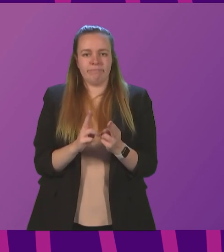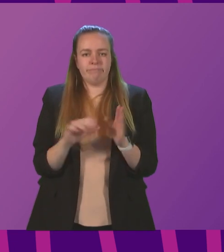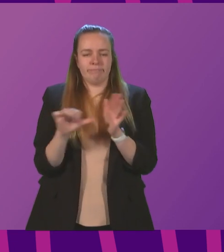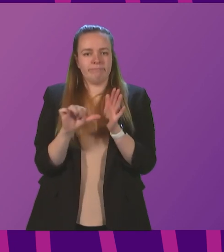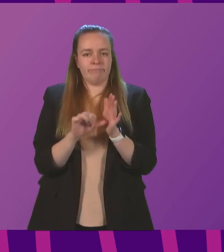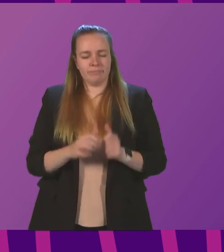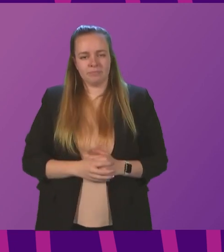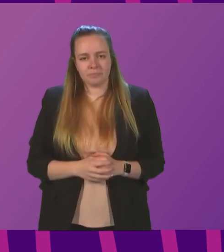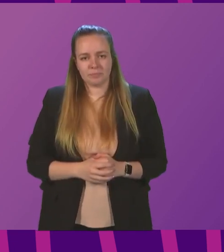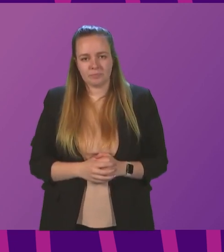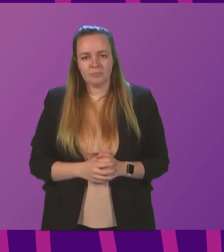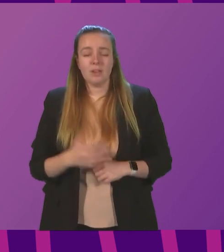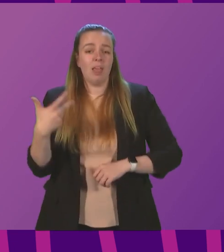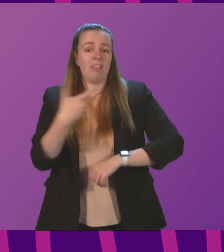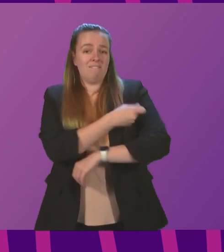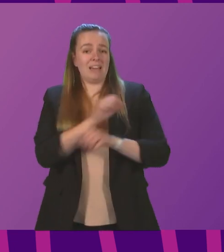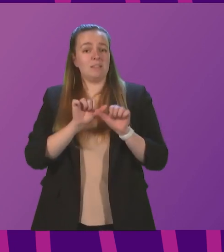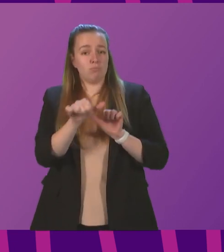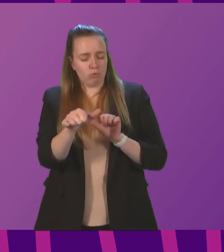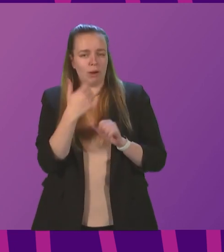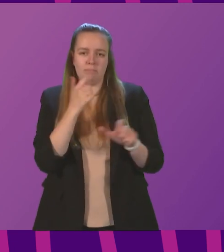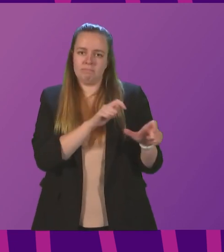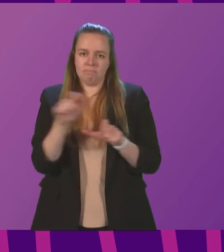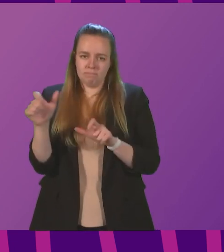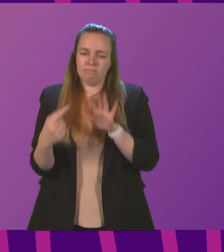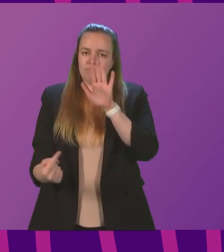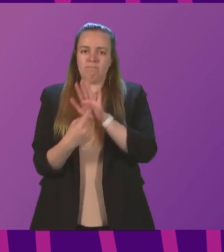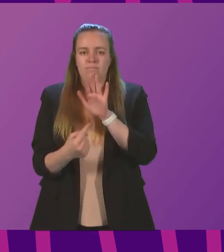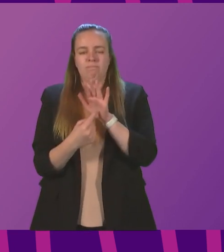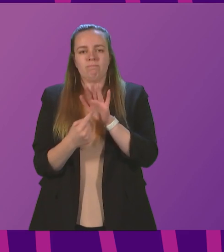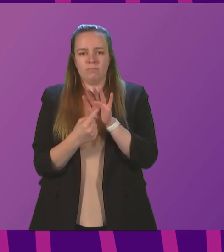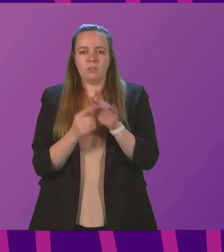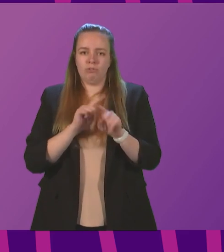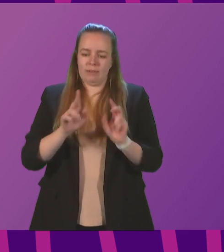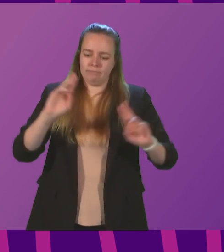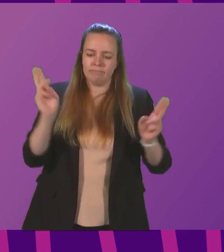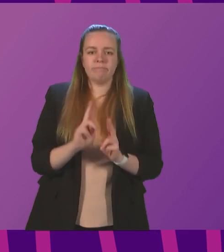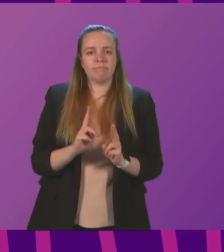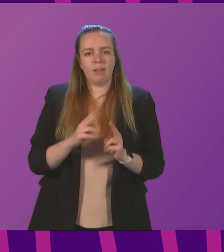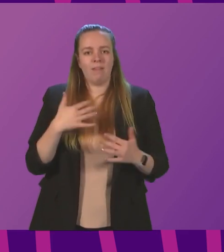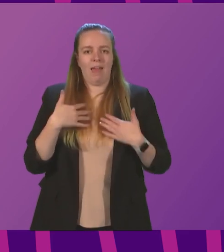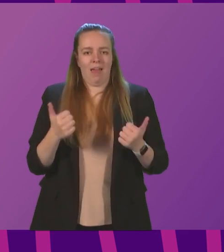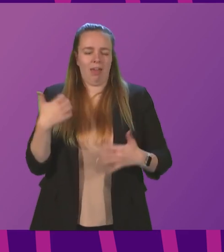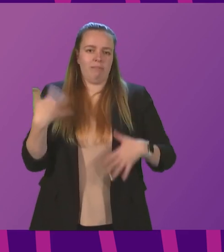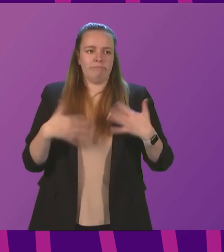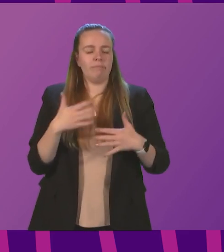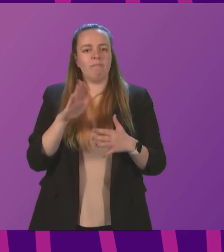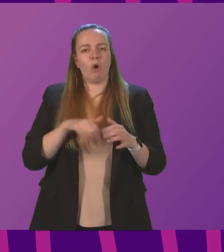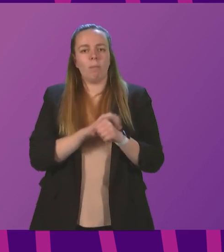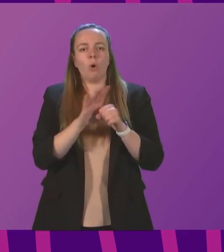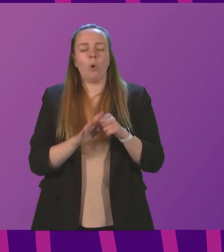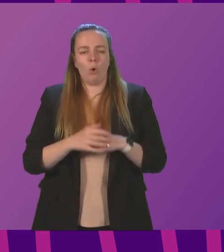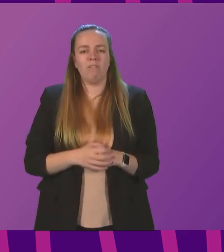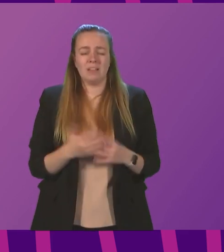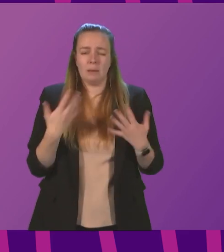as we can. The vaccination programme, of course, continues to be critical in reducing the direct health harm caused by the virus. I